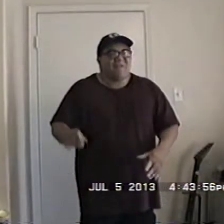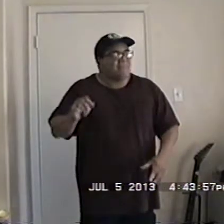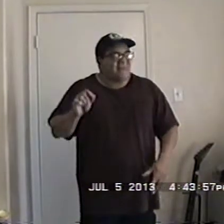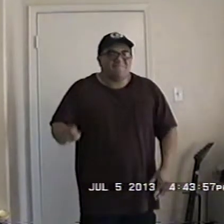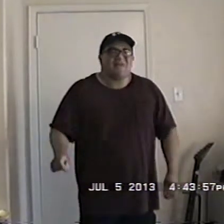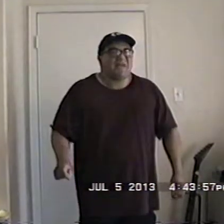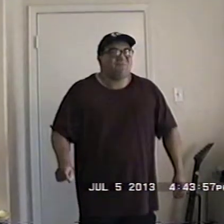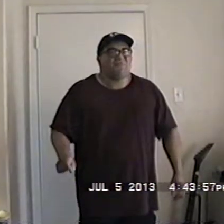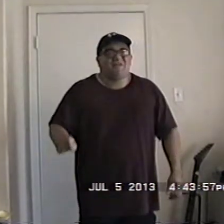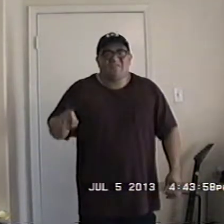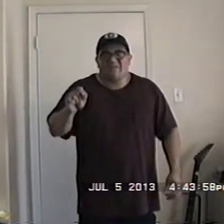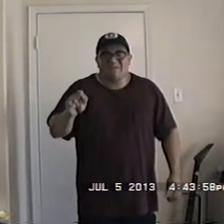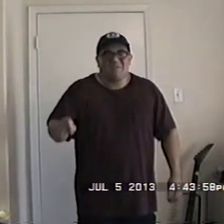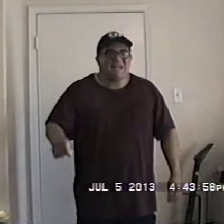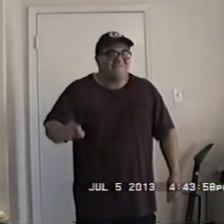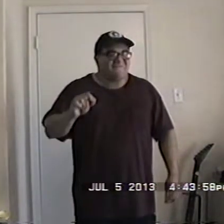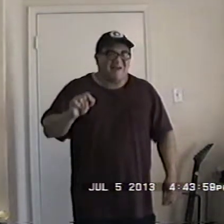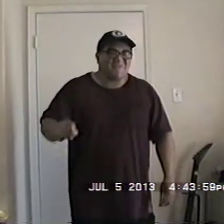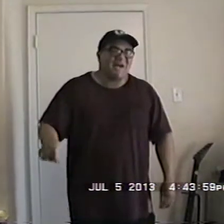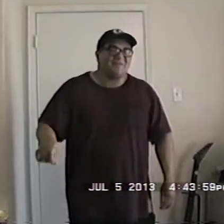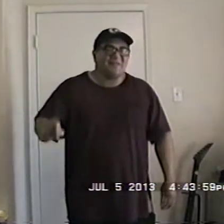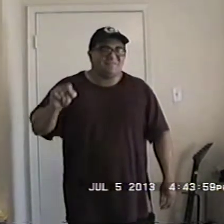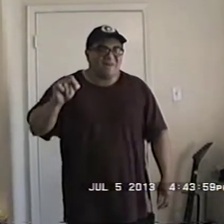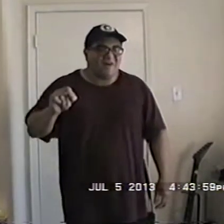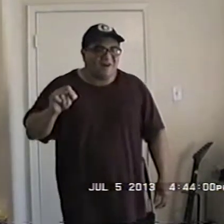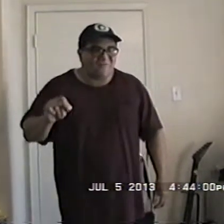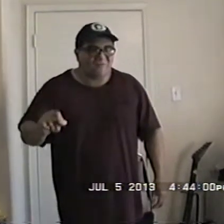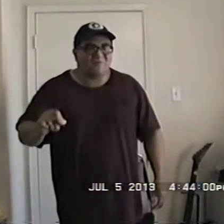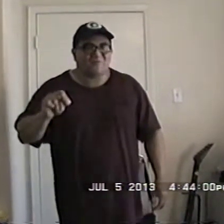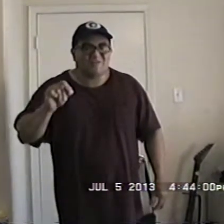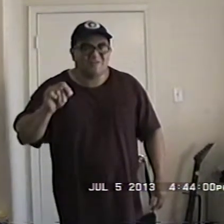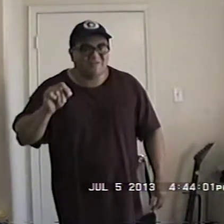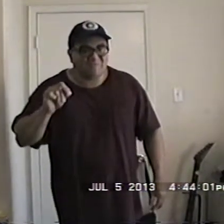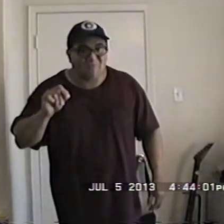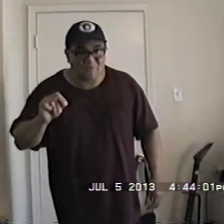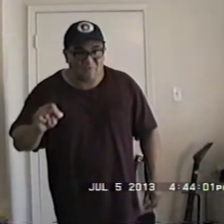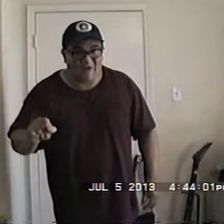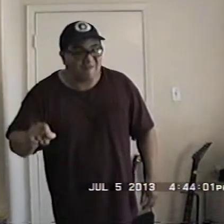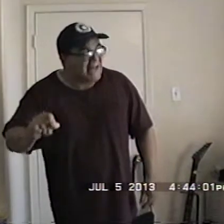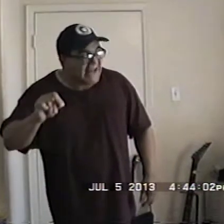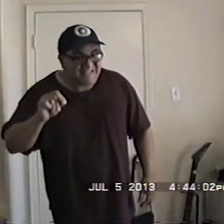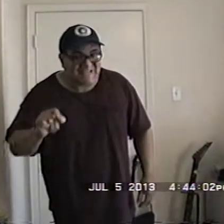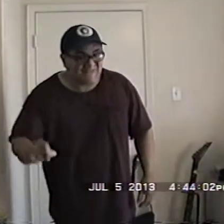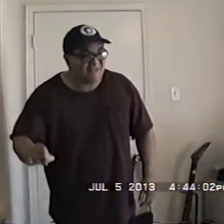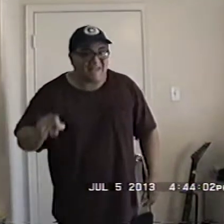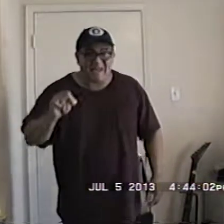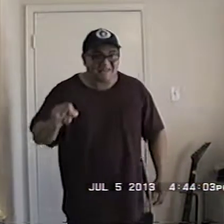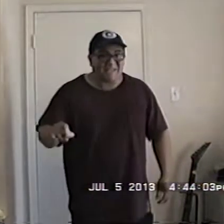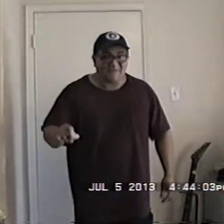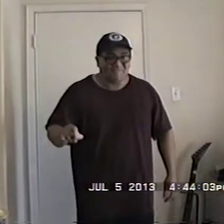on that damn paper to get that MBA find out if they offered the residency program and getting it ASAP